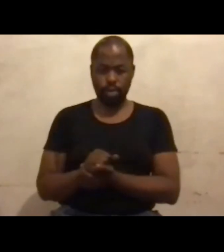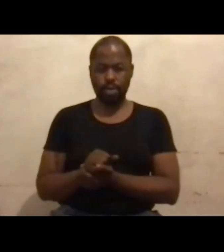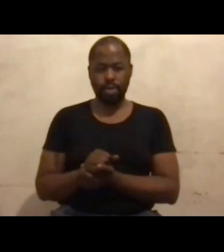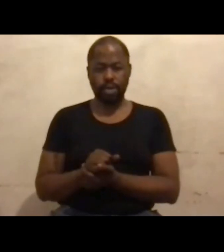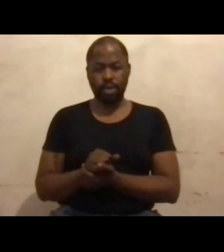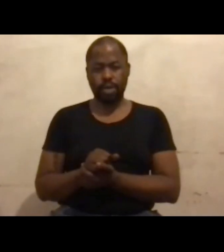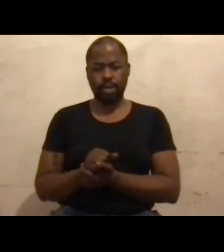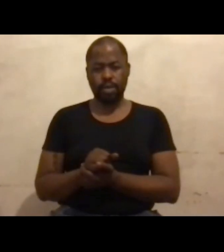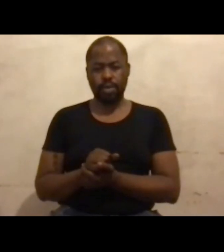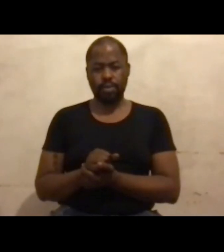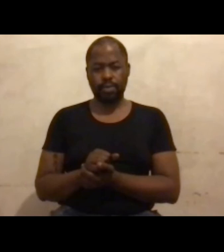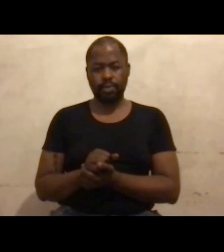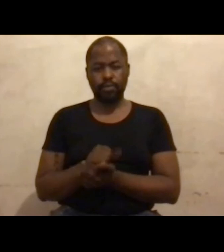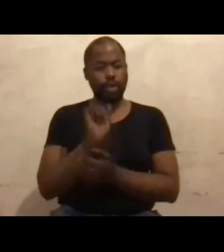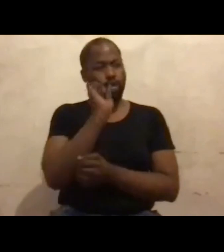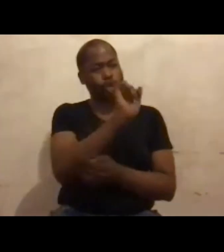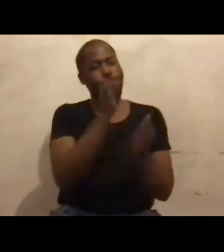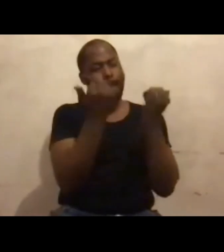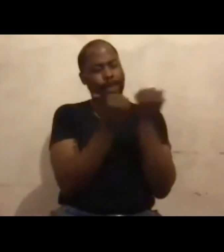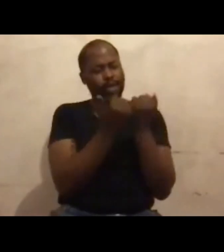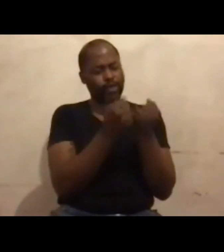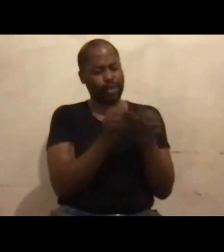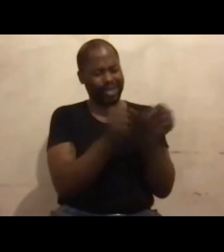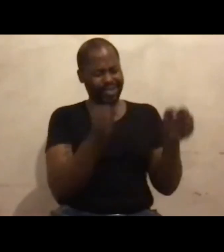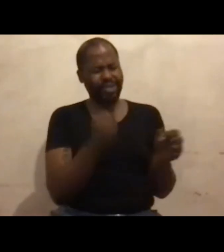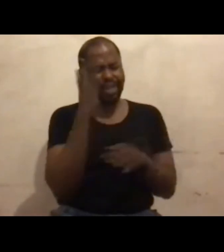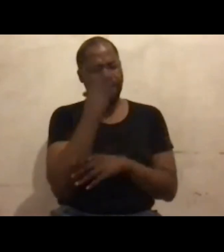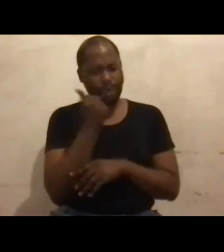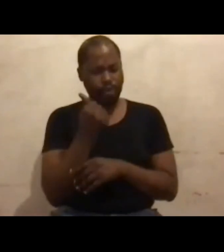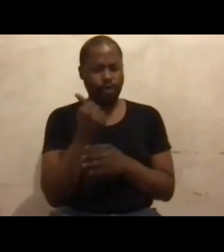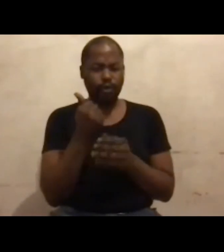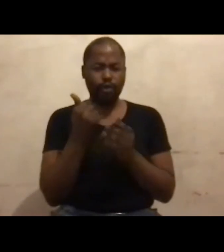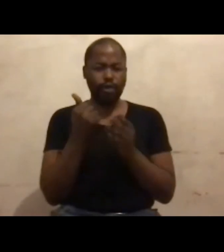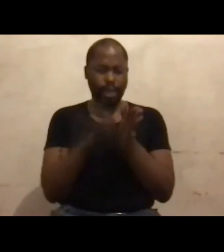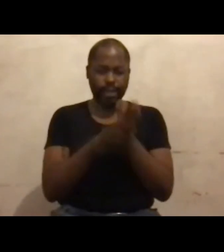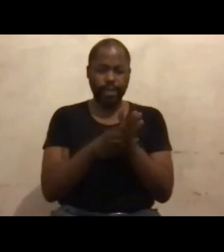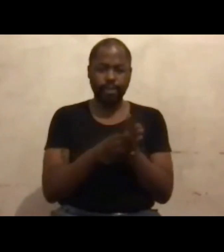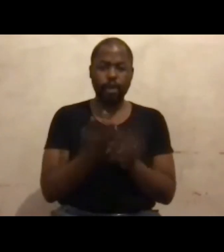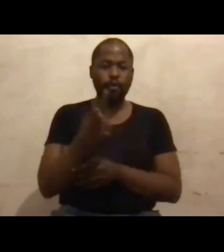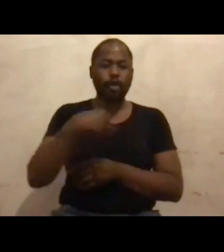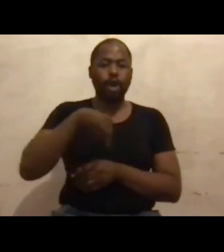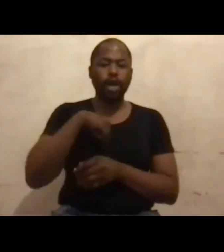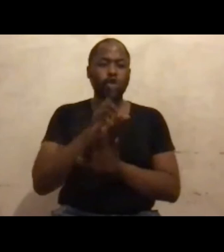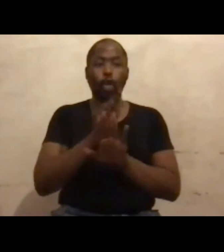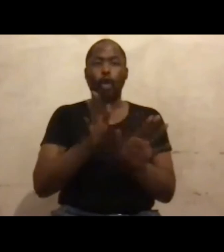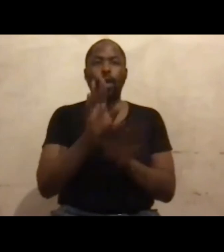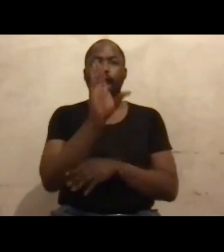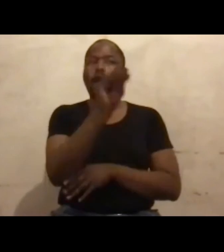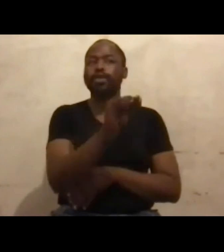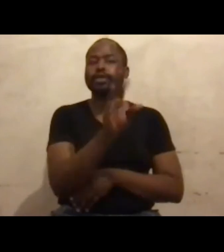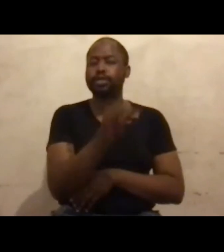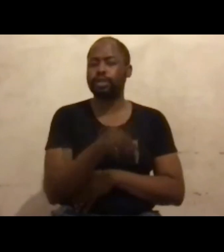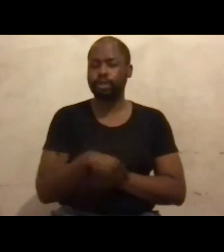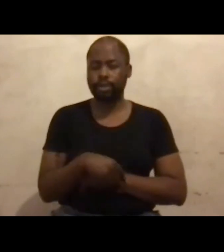your bursary screen is a beautiful example of us not asking because asking is favor.